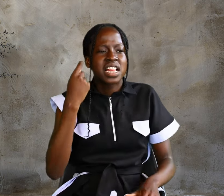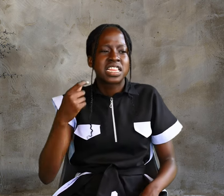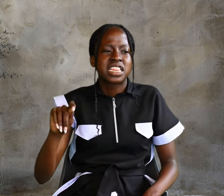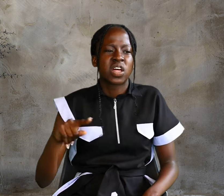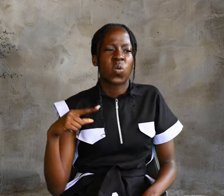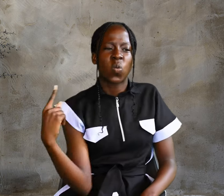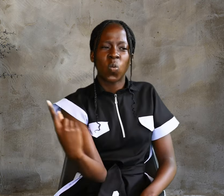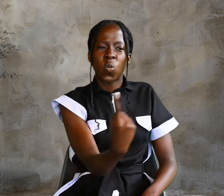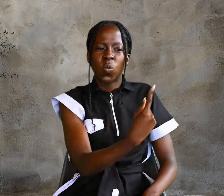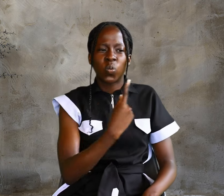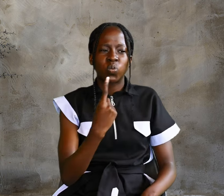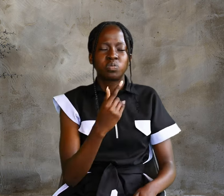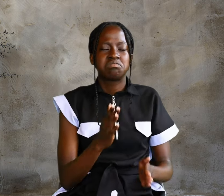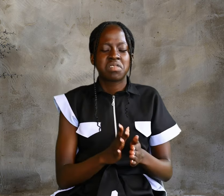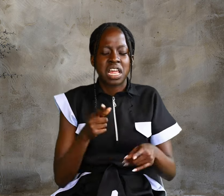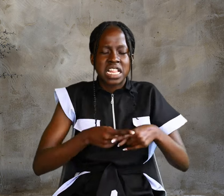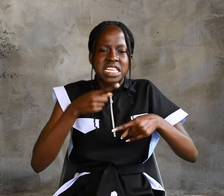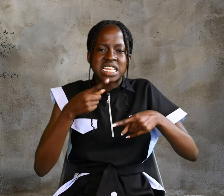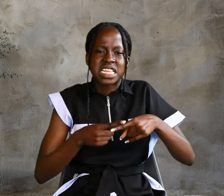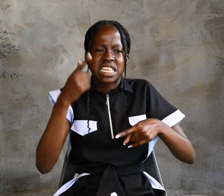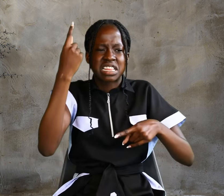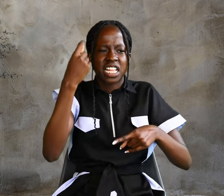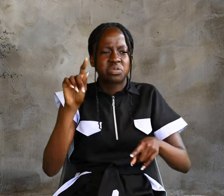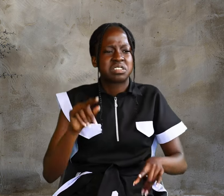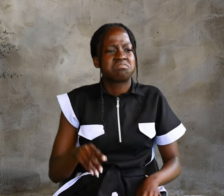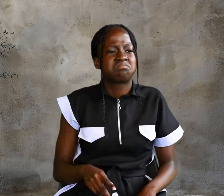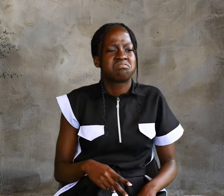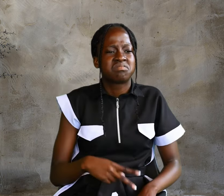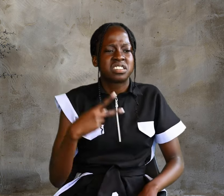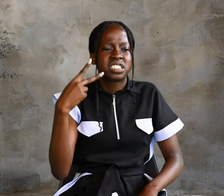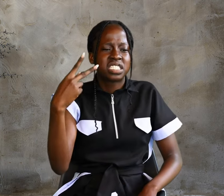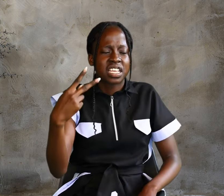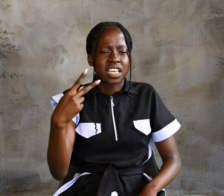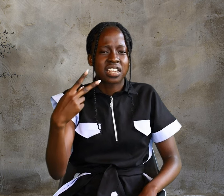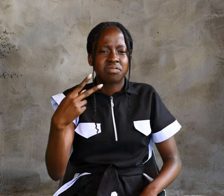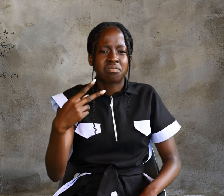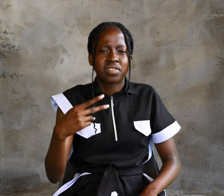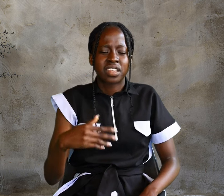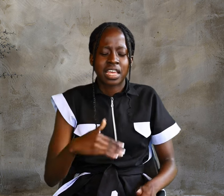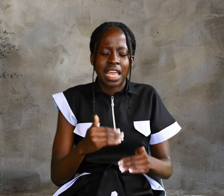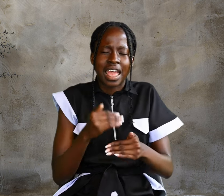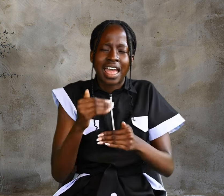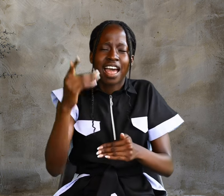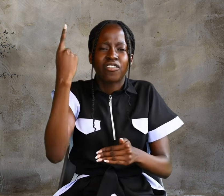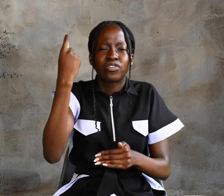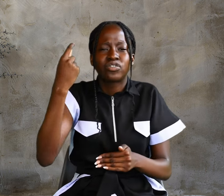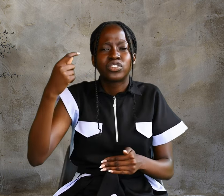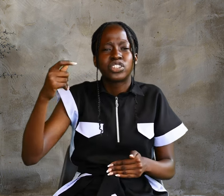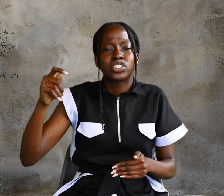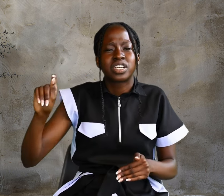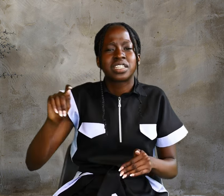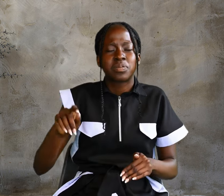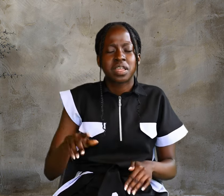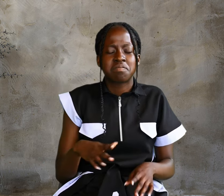And then the cheapened wine. After the guests have had too much to drink,